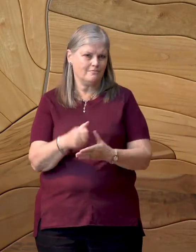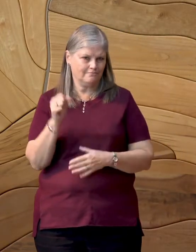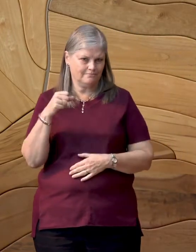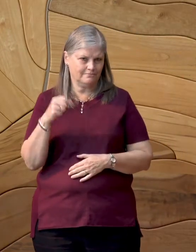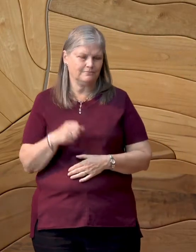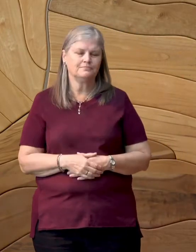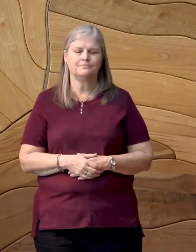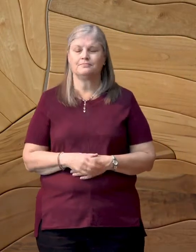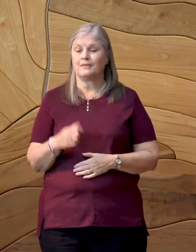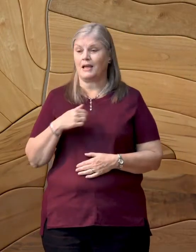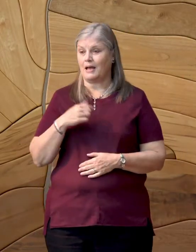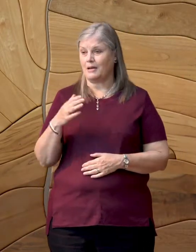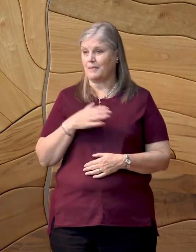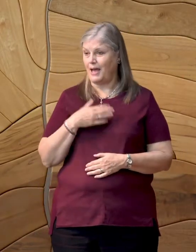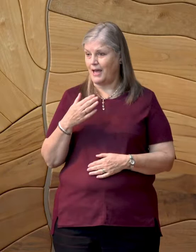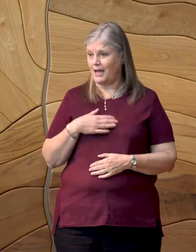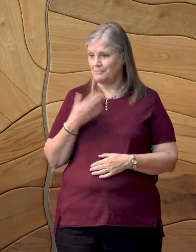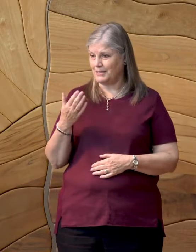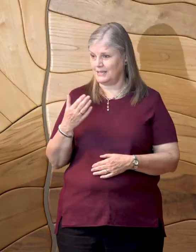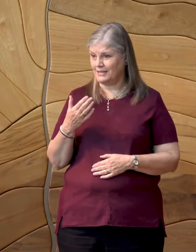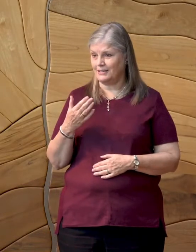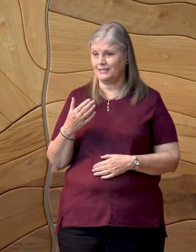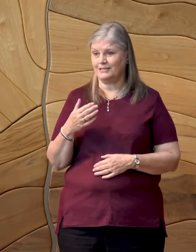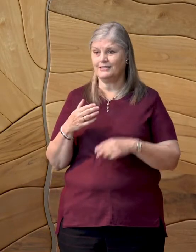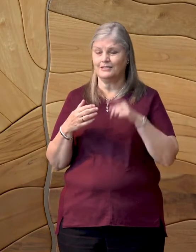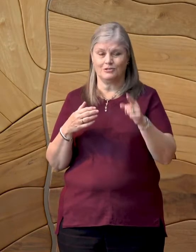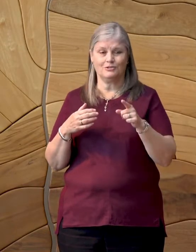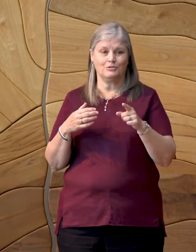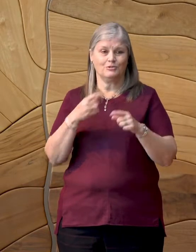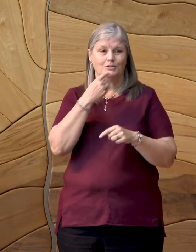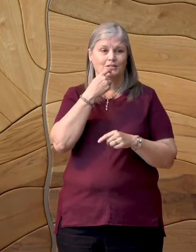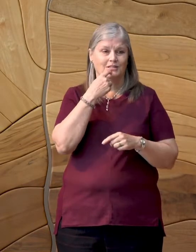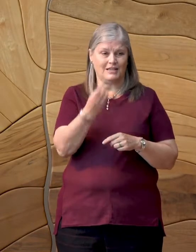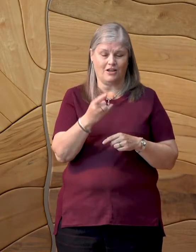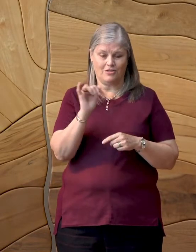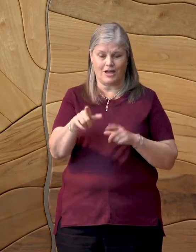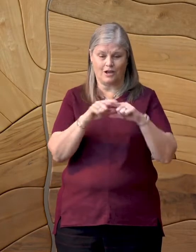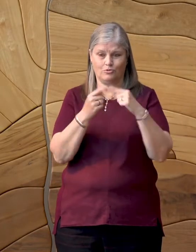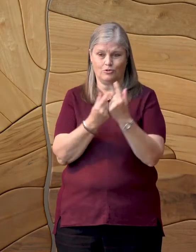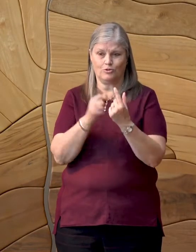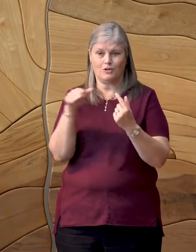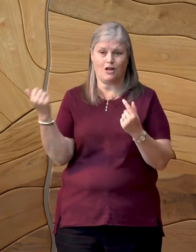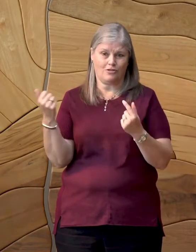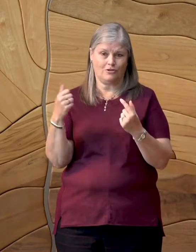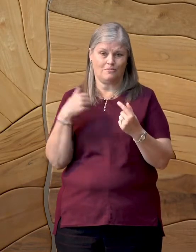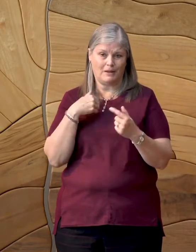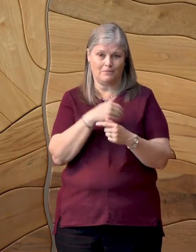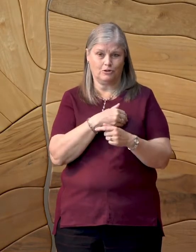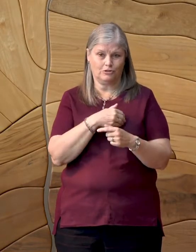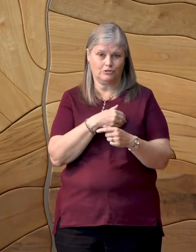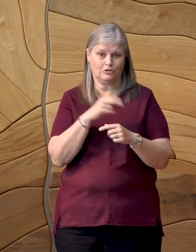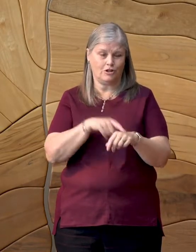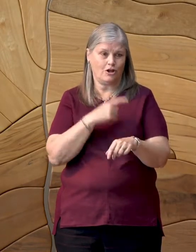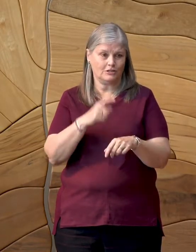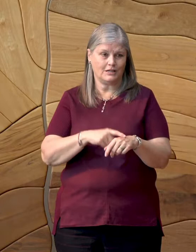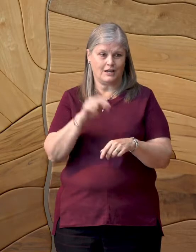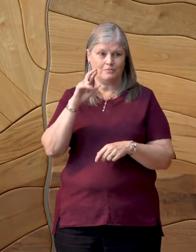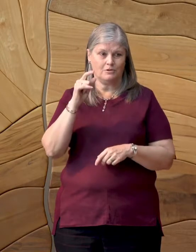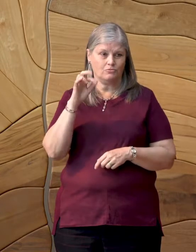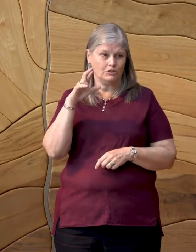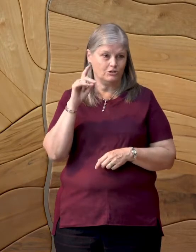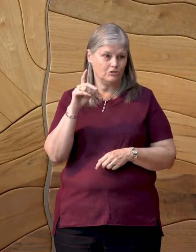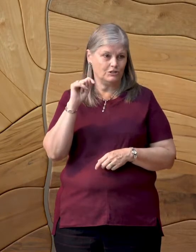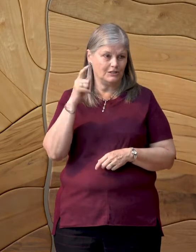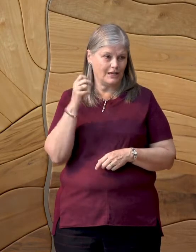And I'm happy to give a public shout-out to the group's other long-time members, too. Richard Taylor,